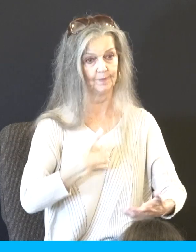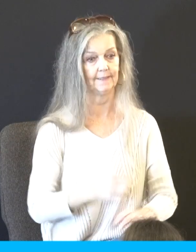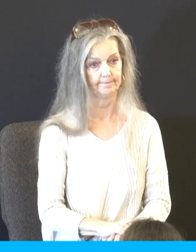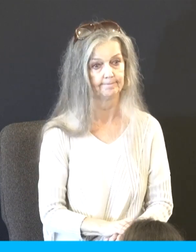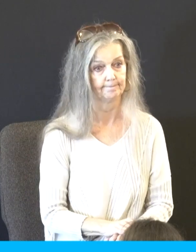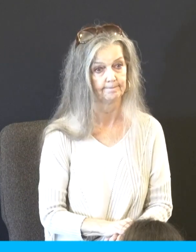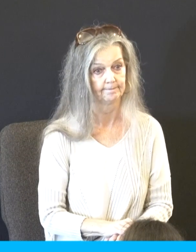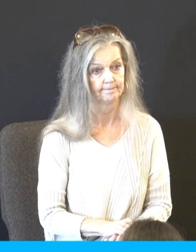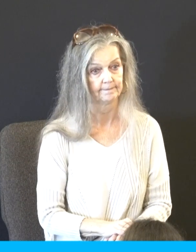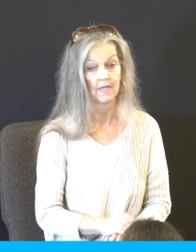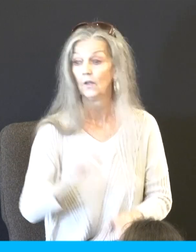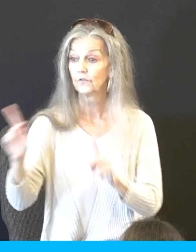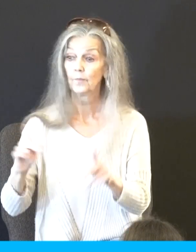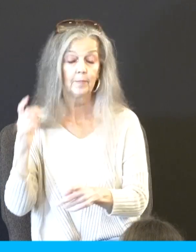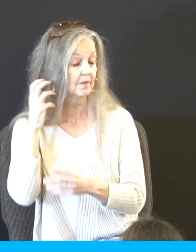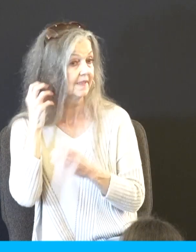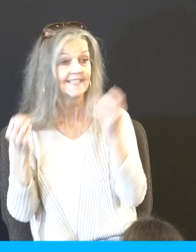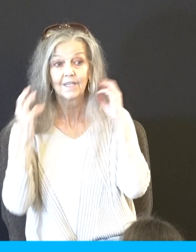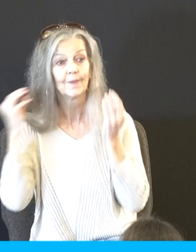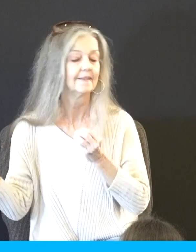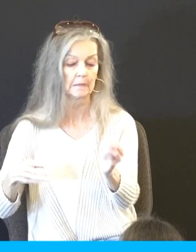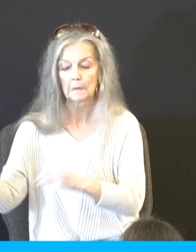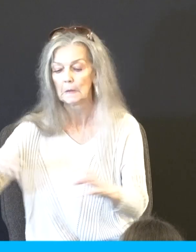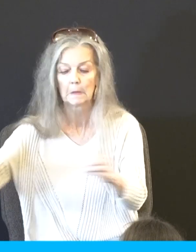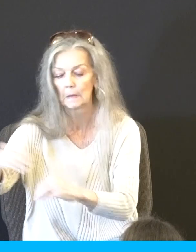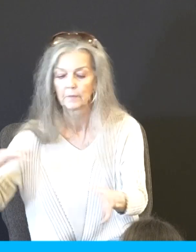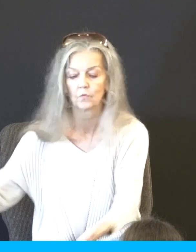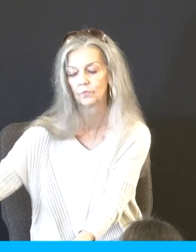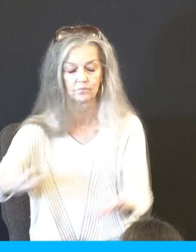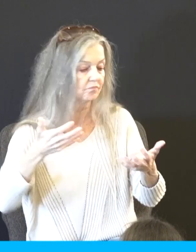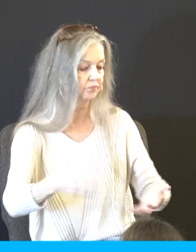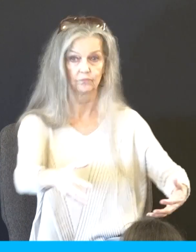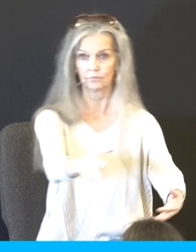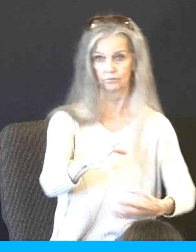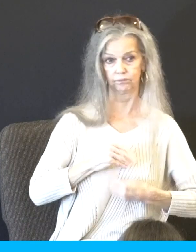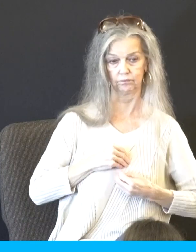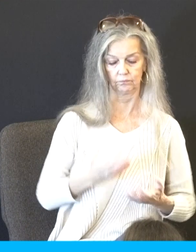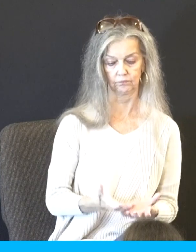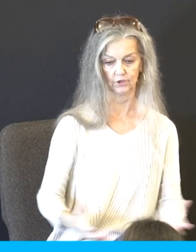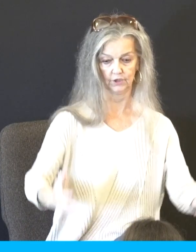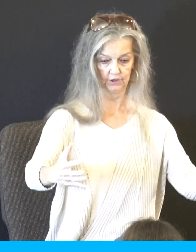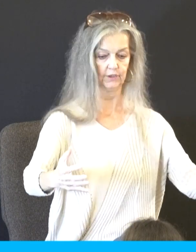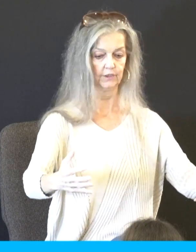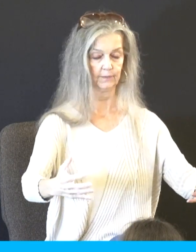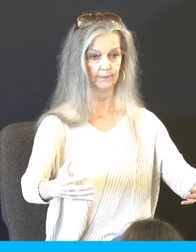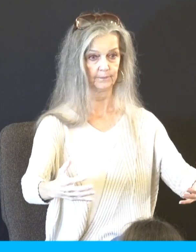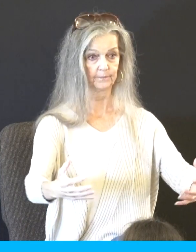And all the people break off the golden earrings which are in their ears and brought them unto Aaron. And he received them at their hand and he,